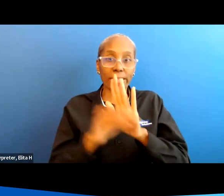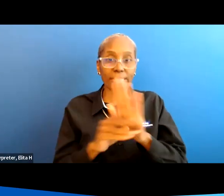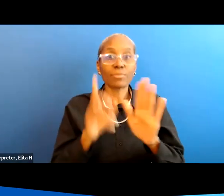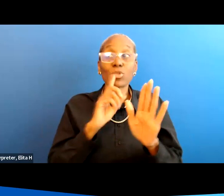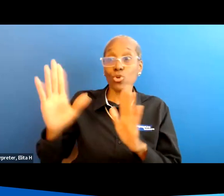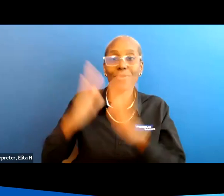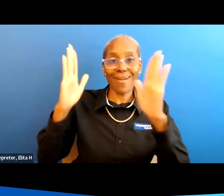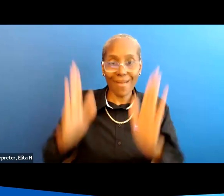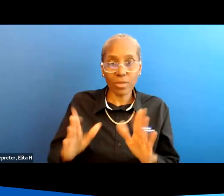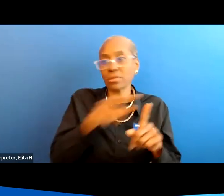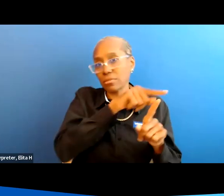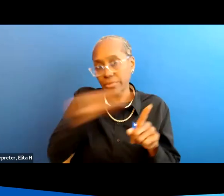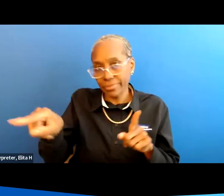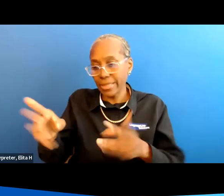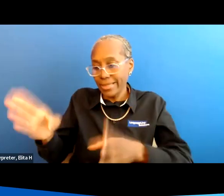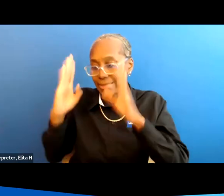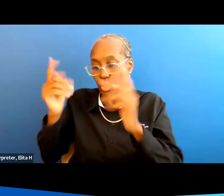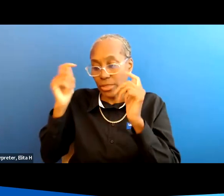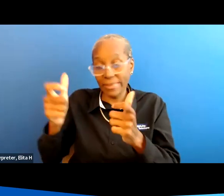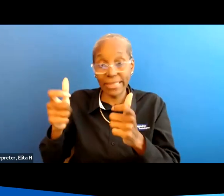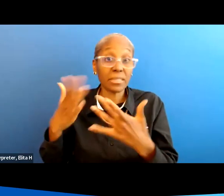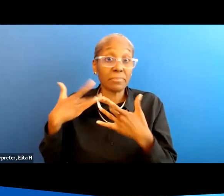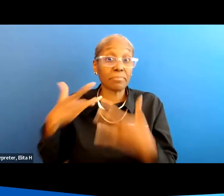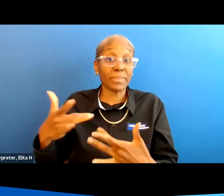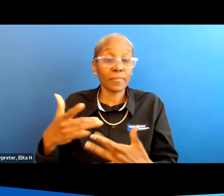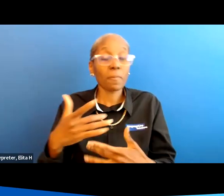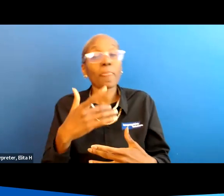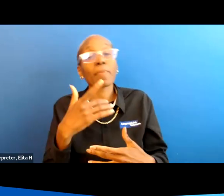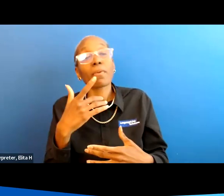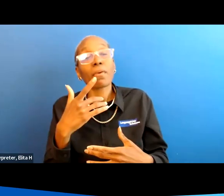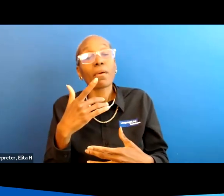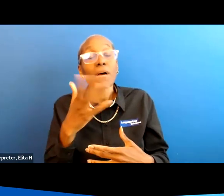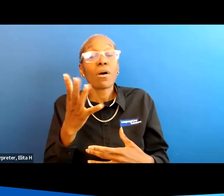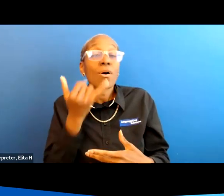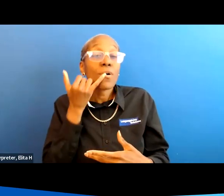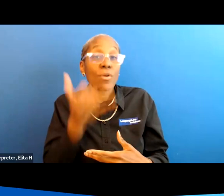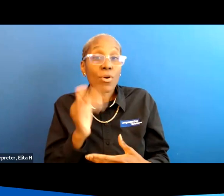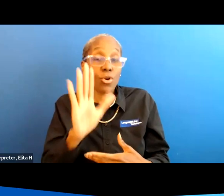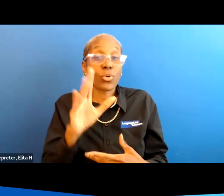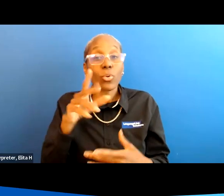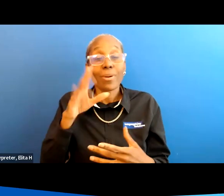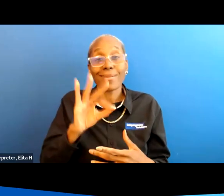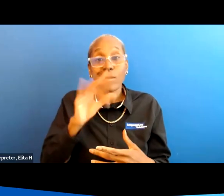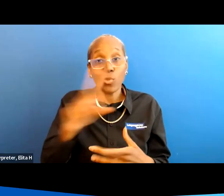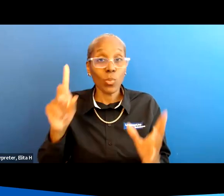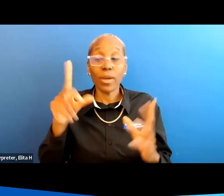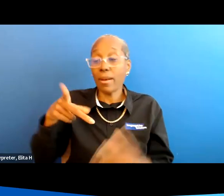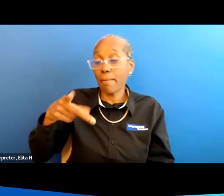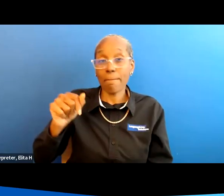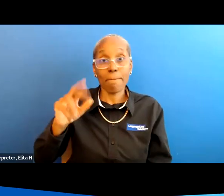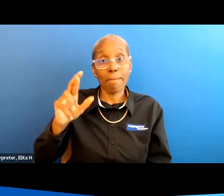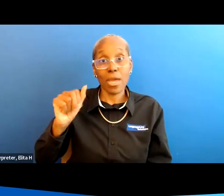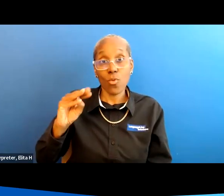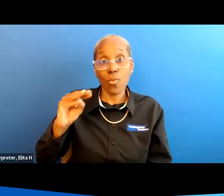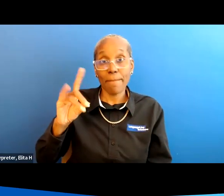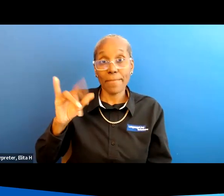your house gets uh tension right away um so be a you know call your uh paramedics and let them know that